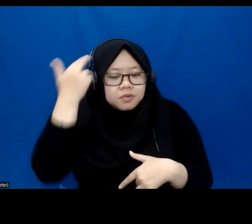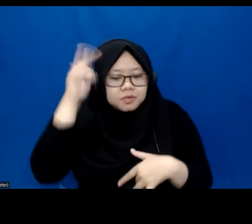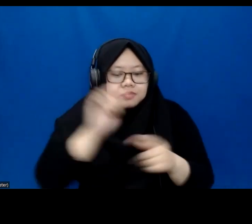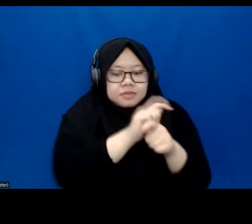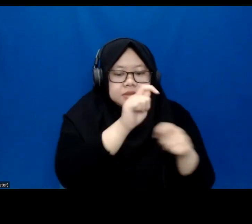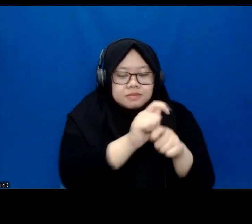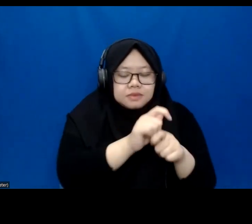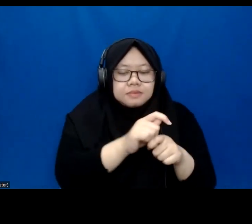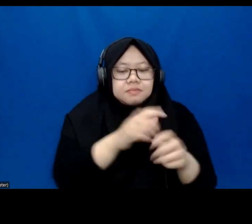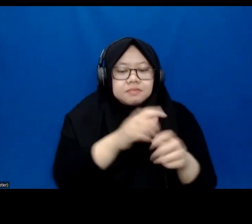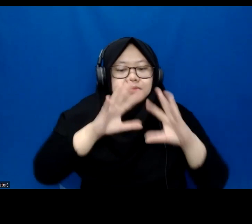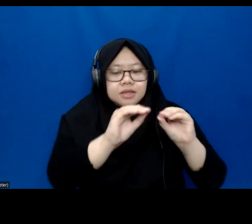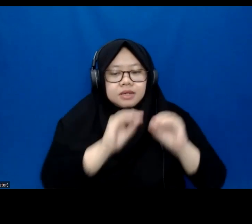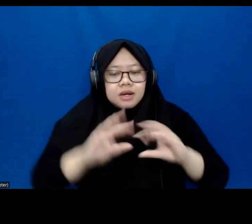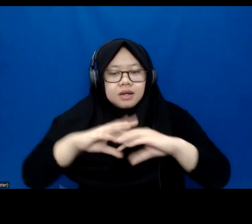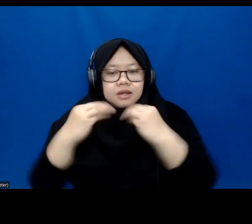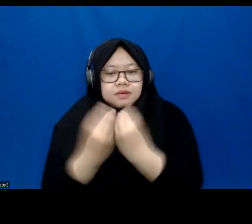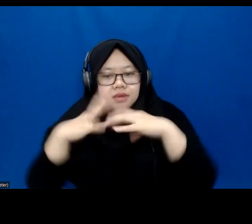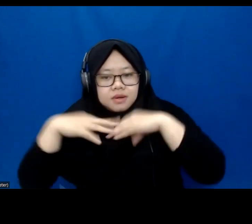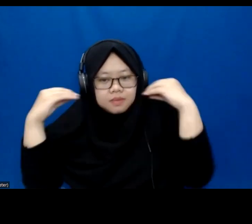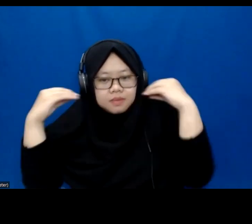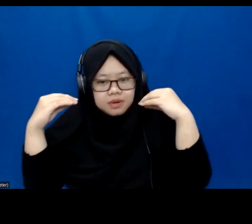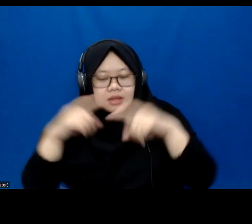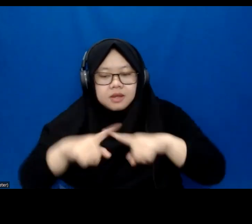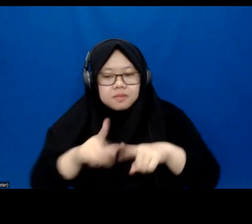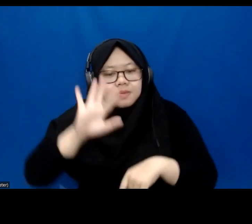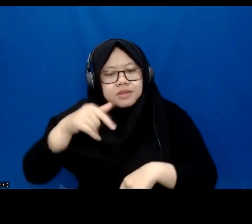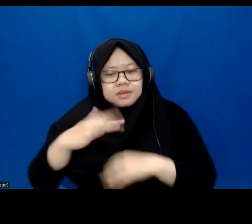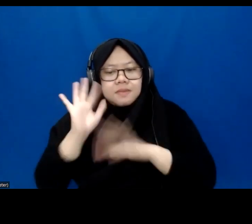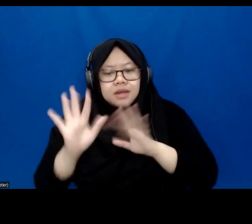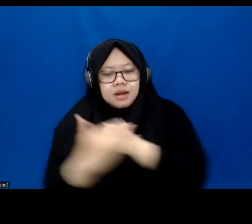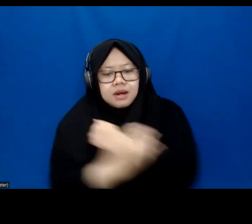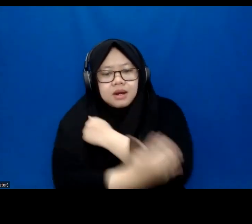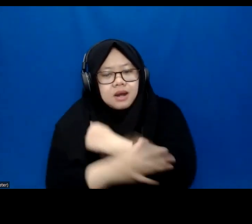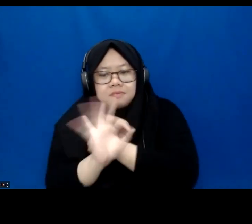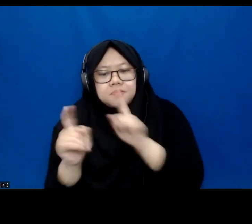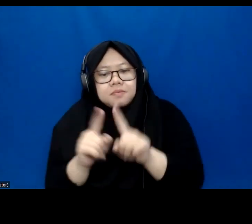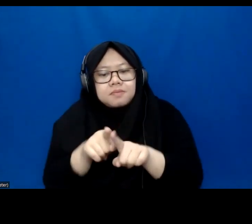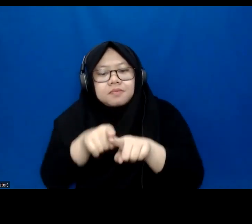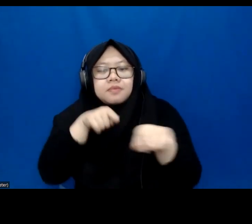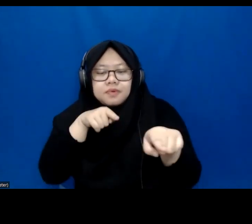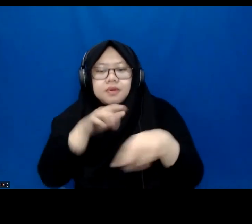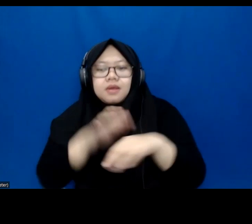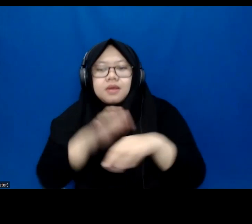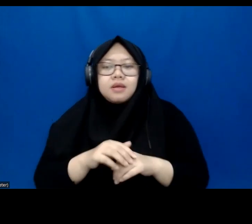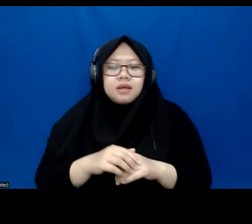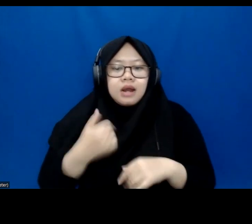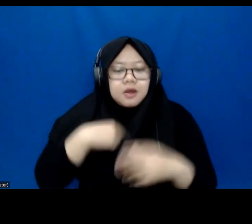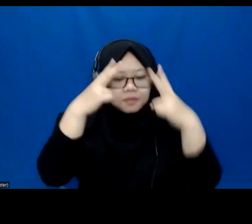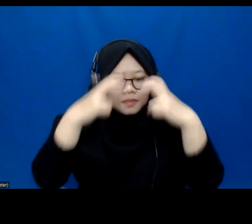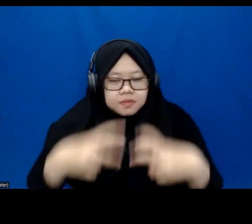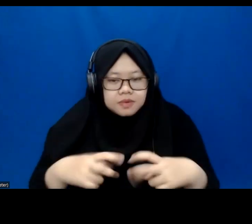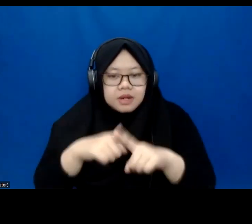with disabilities, others still have a long way to go. And an interesting finding that I found across the region,